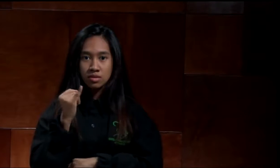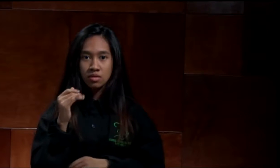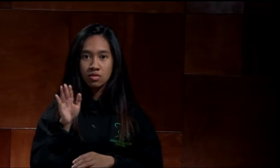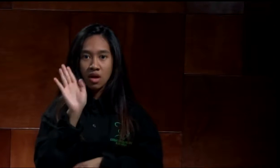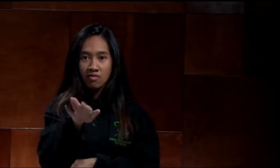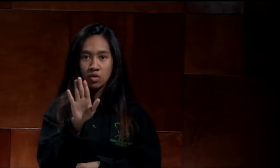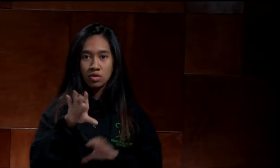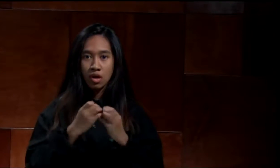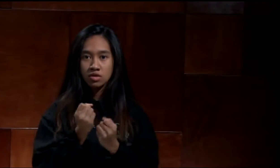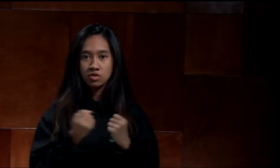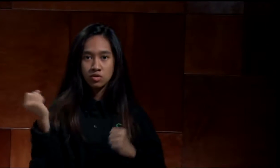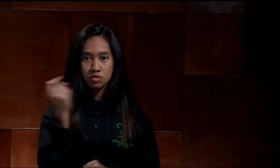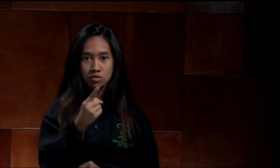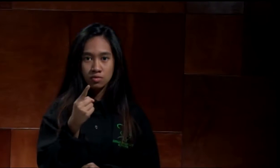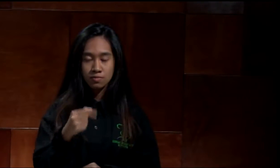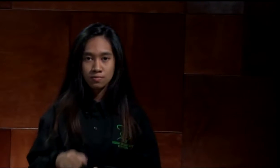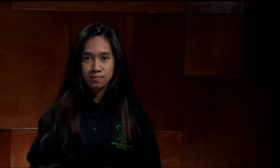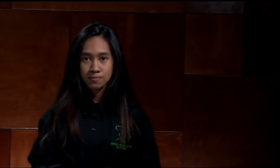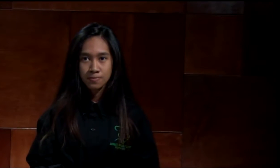your afternoon classes next year.